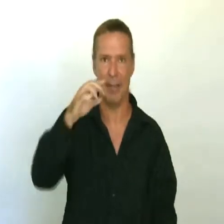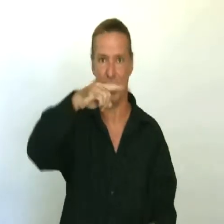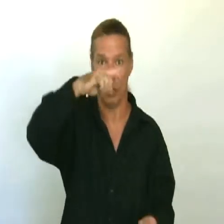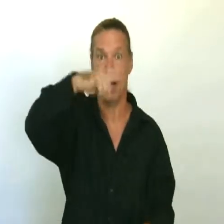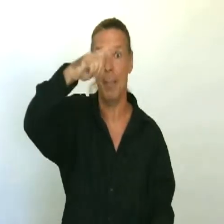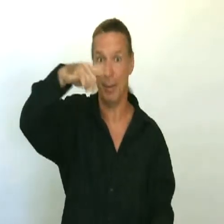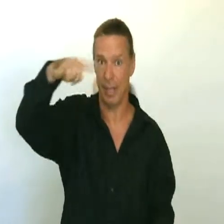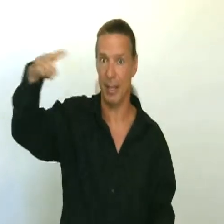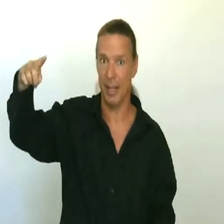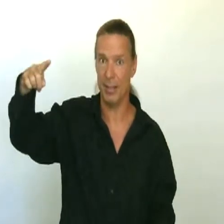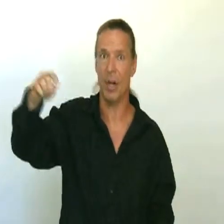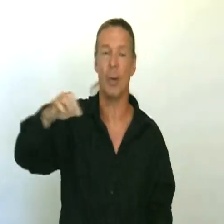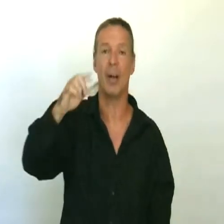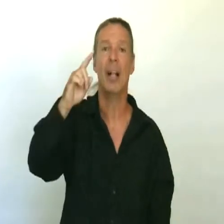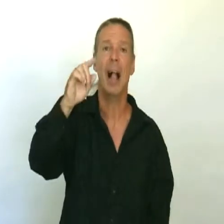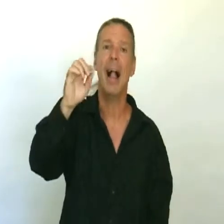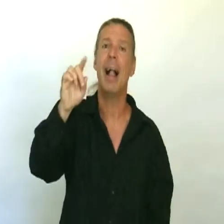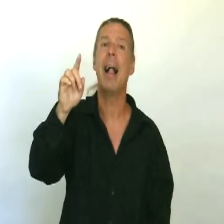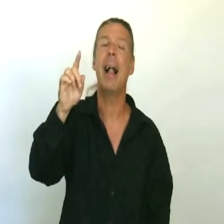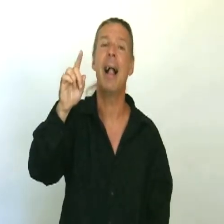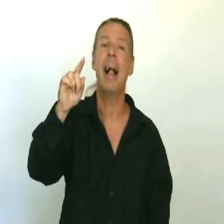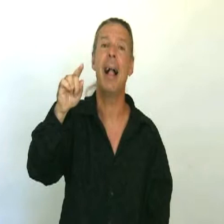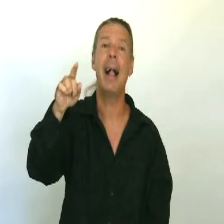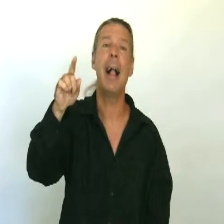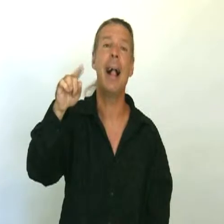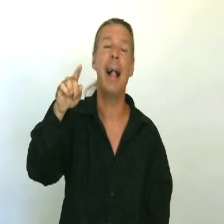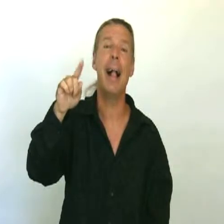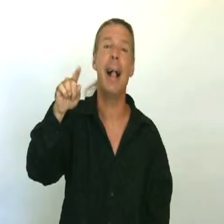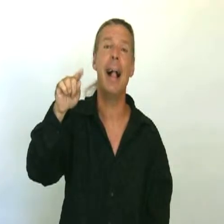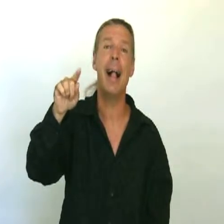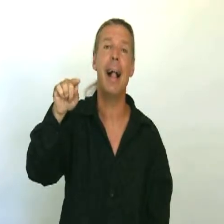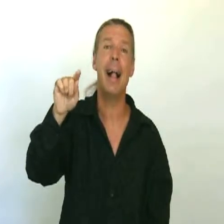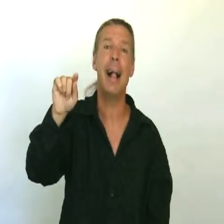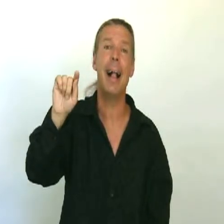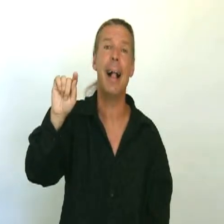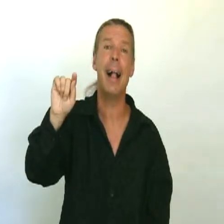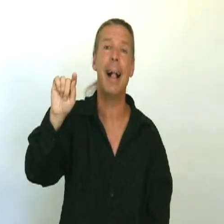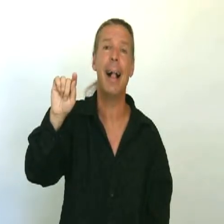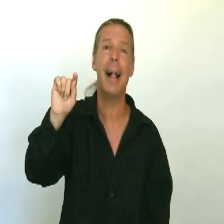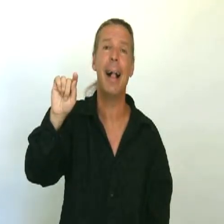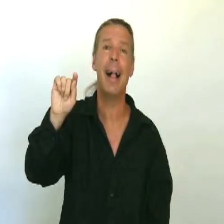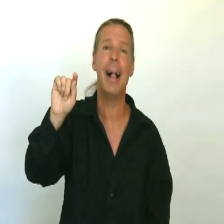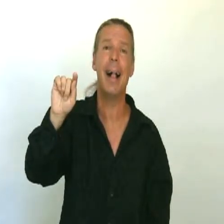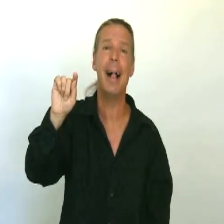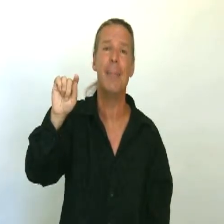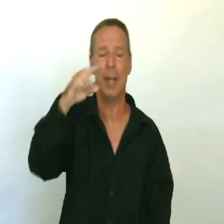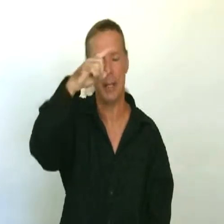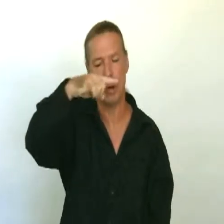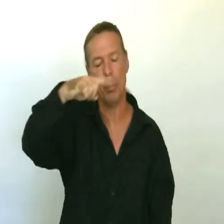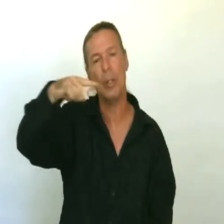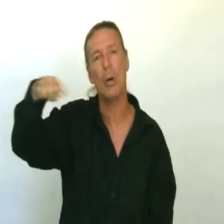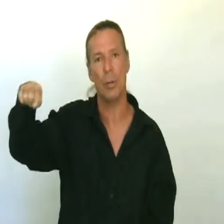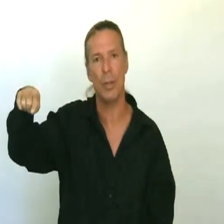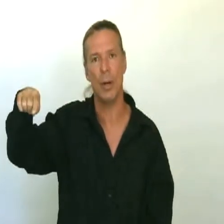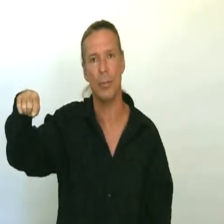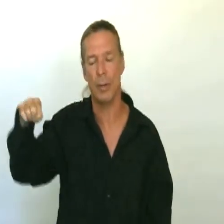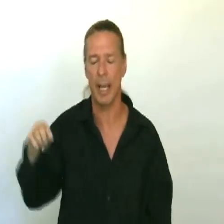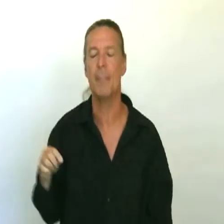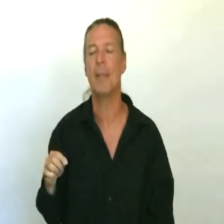have it go up like this, or we go, and go below the note, okay? Now,